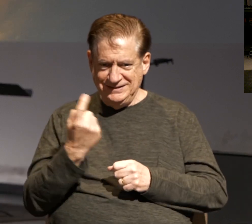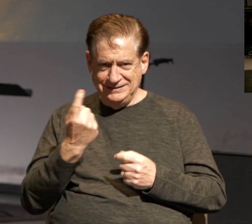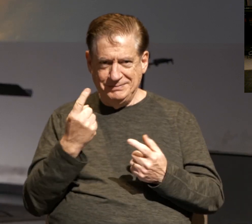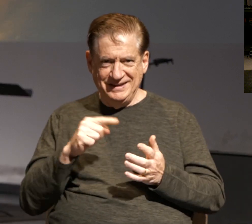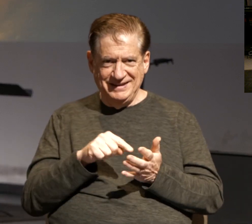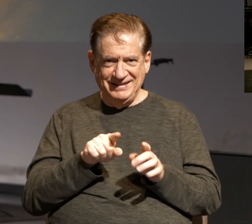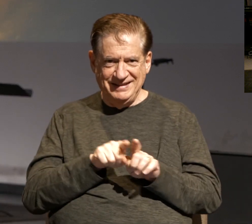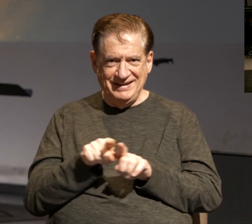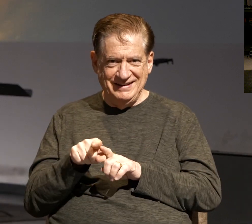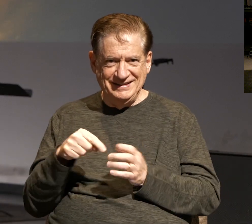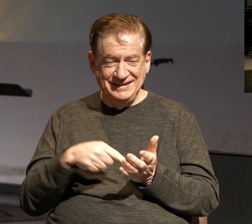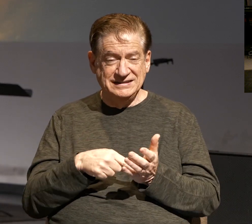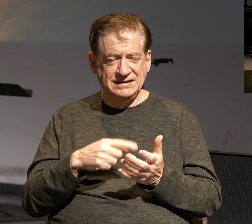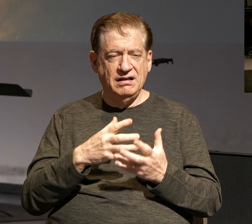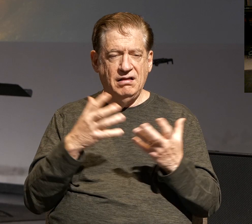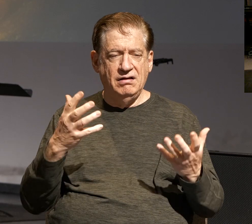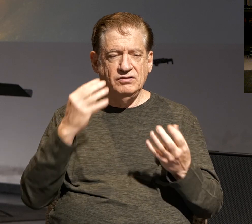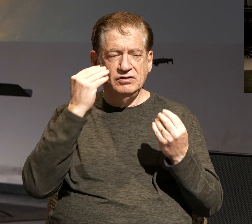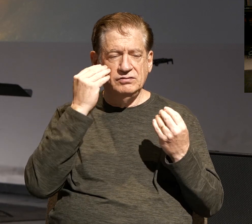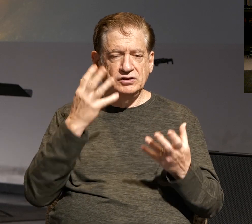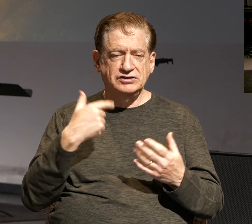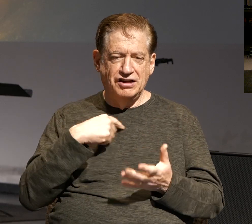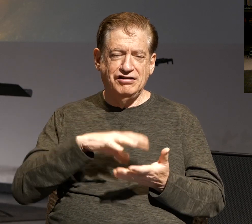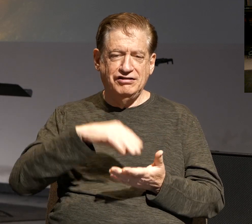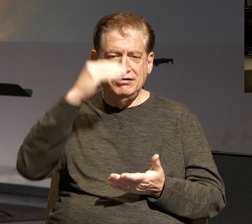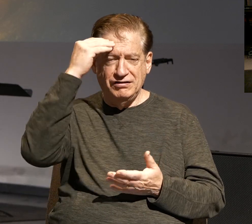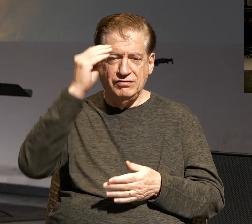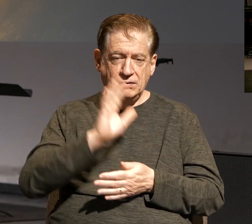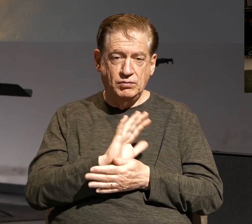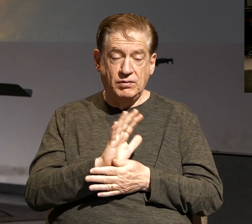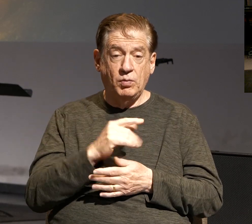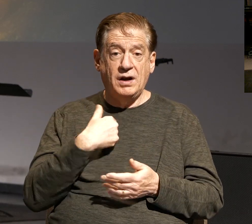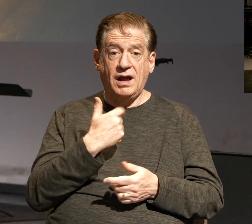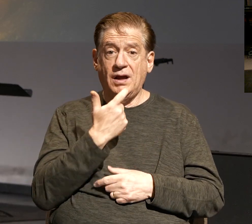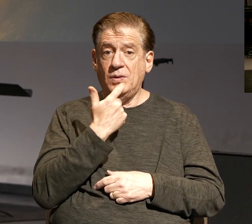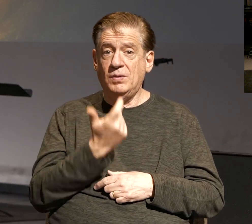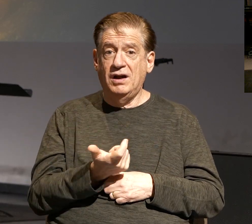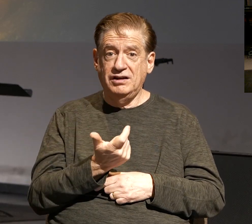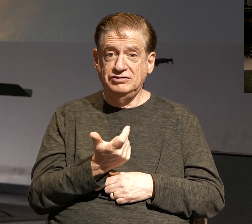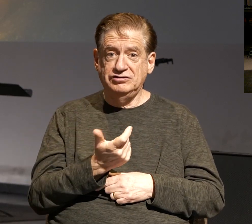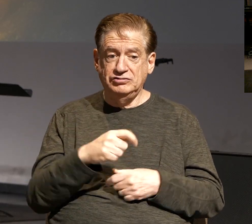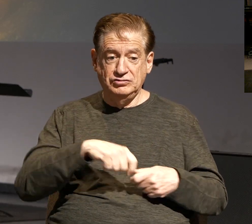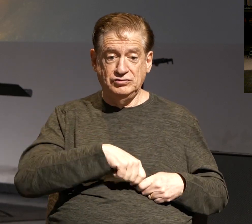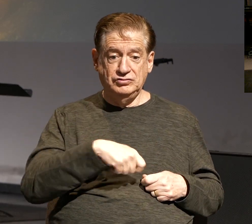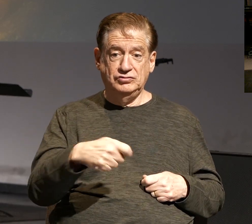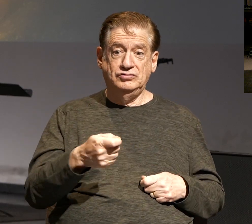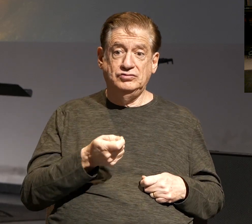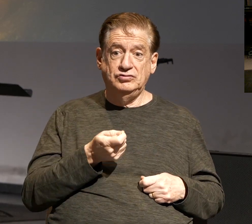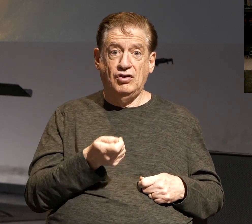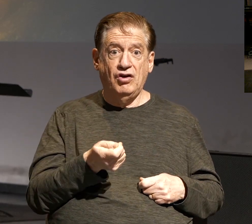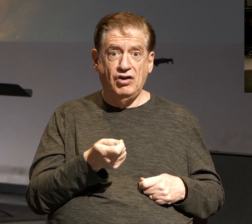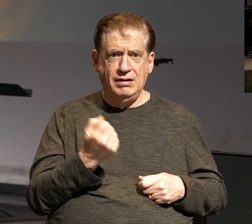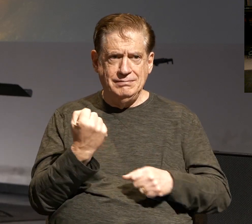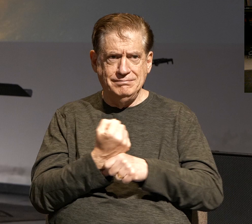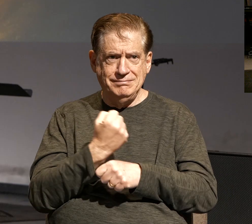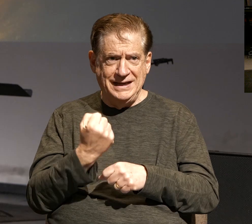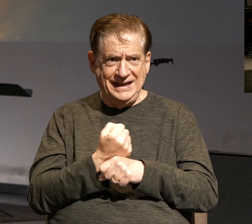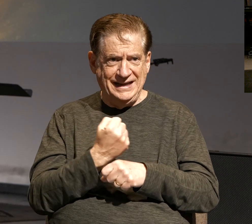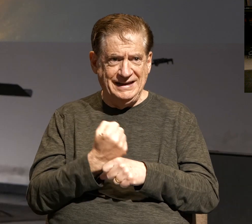And really, all the information I have on this is what I've learned from movies. But when I watch swords get made,